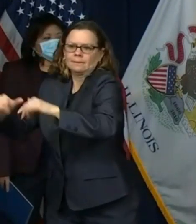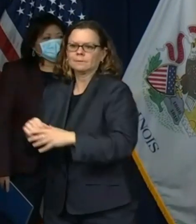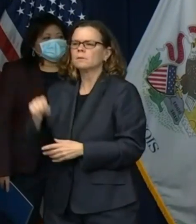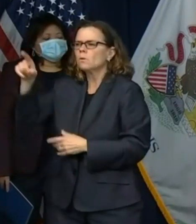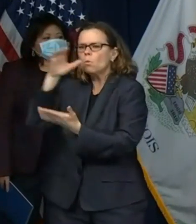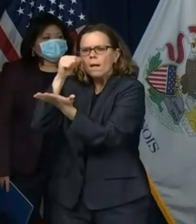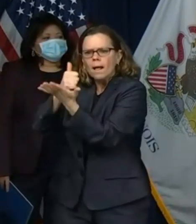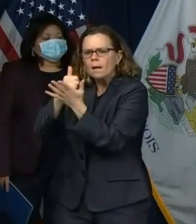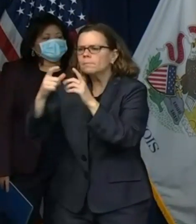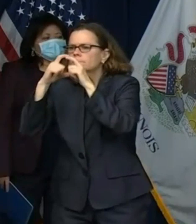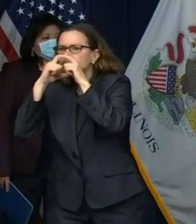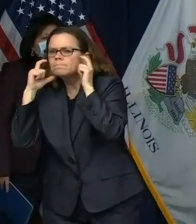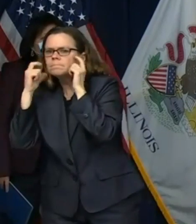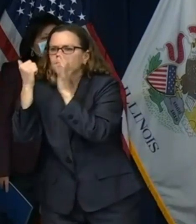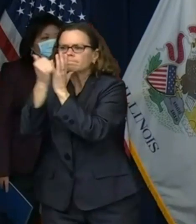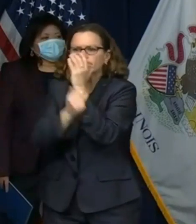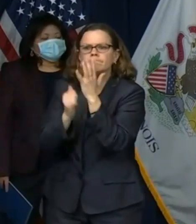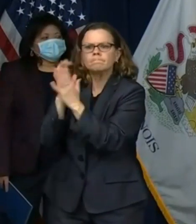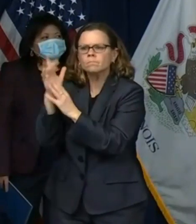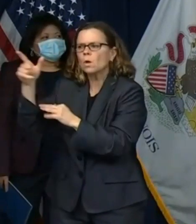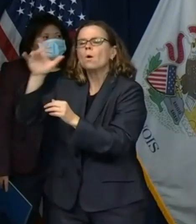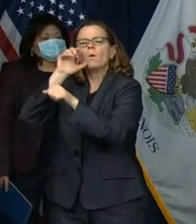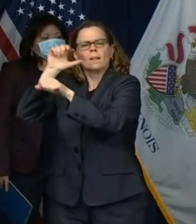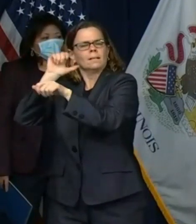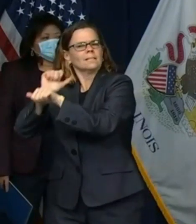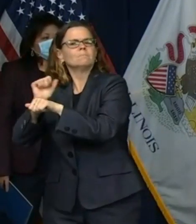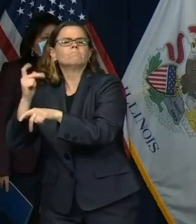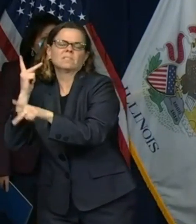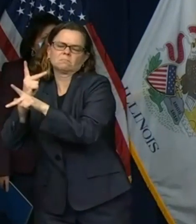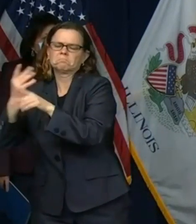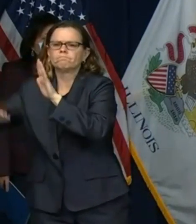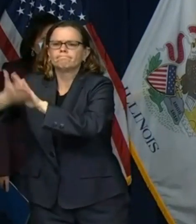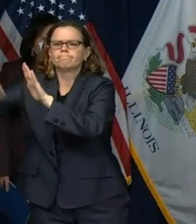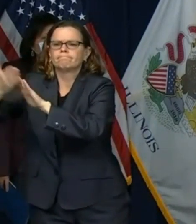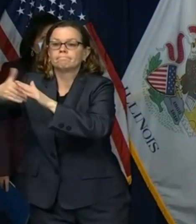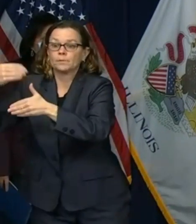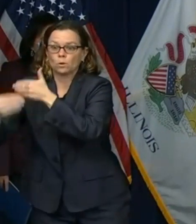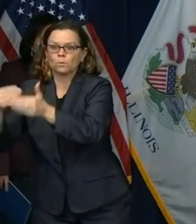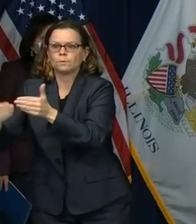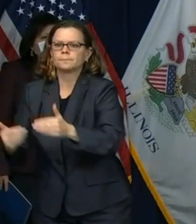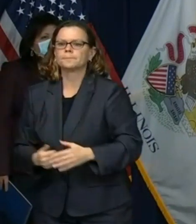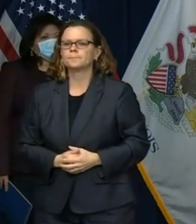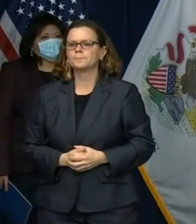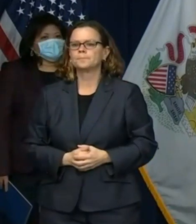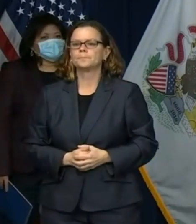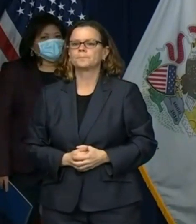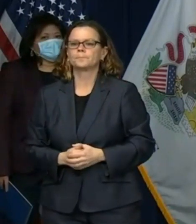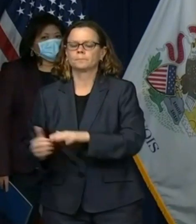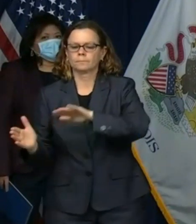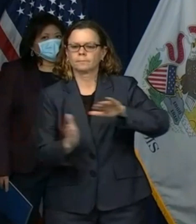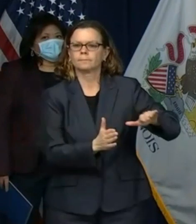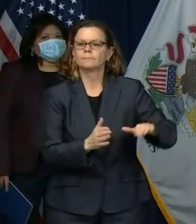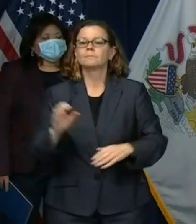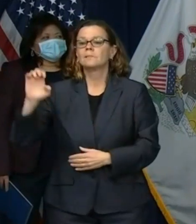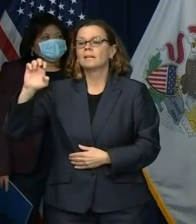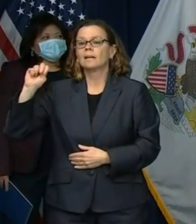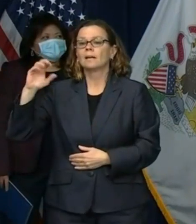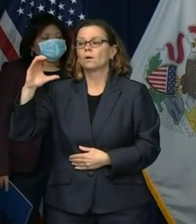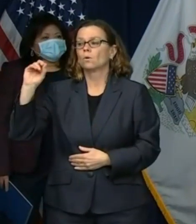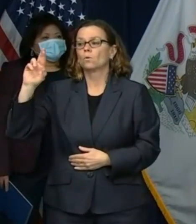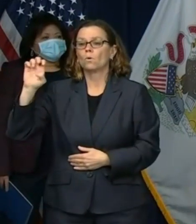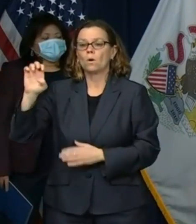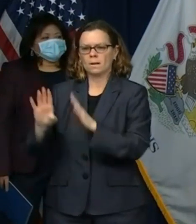so safely at encore developmental services in clinton where they provide